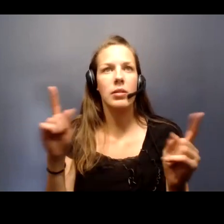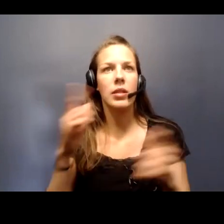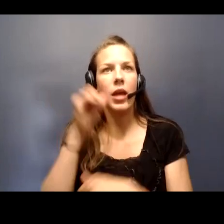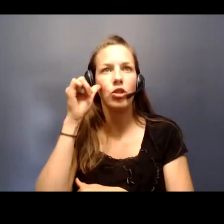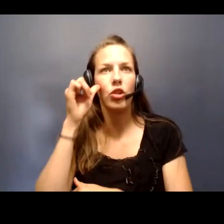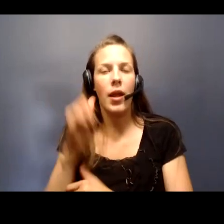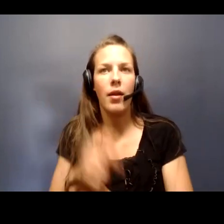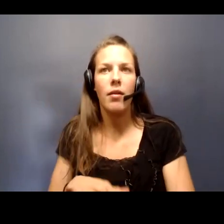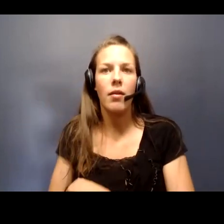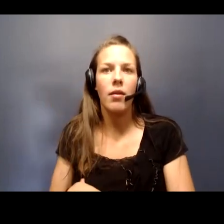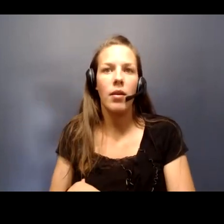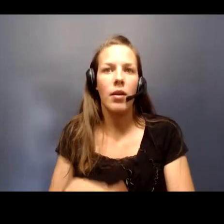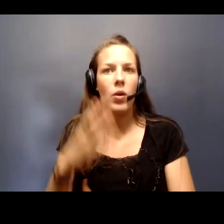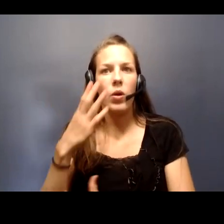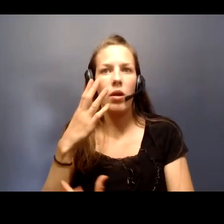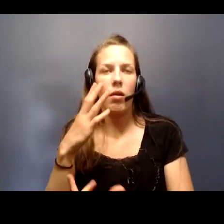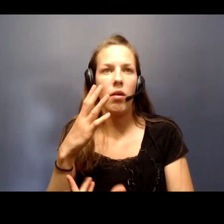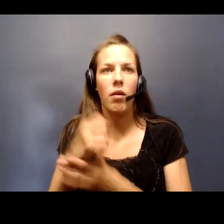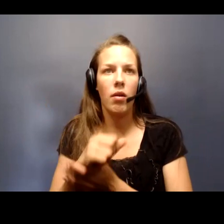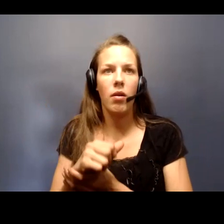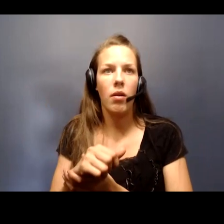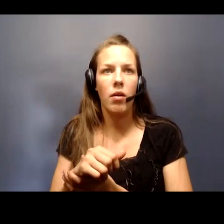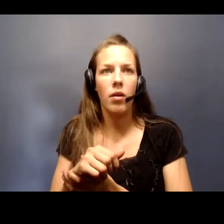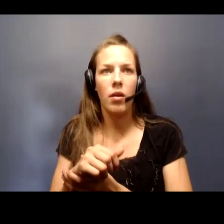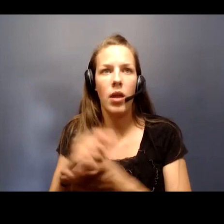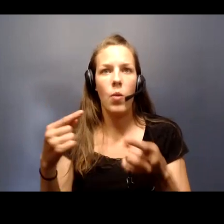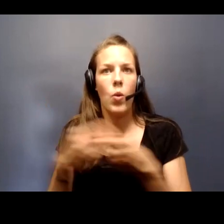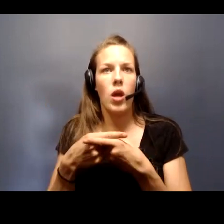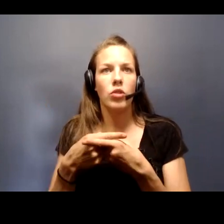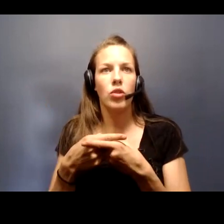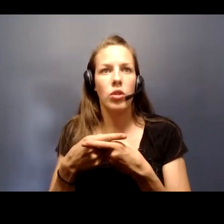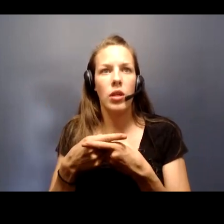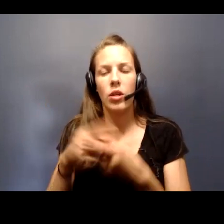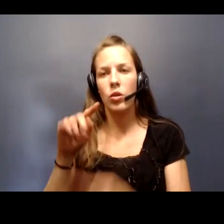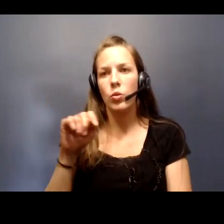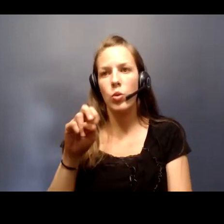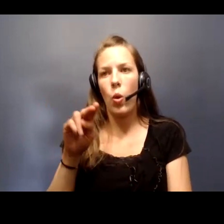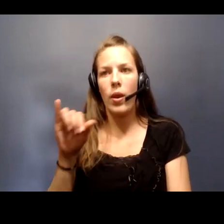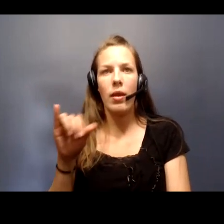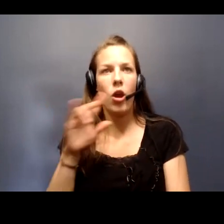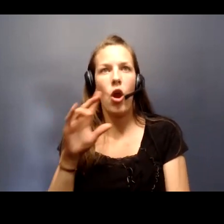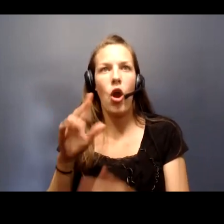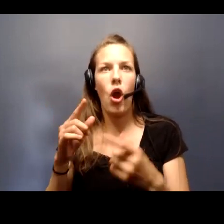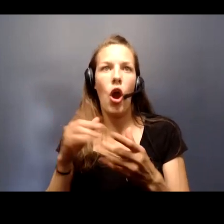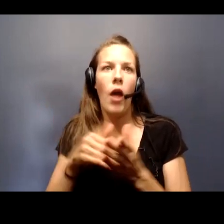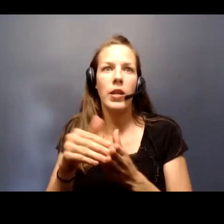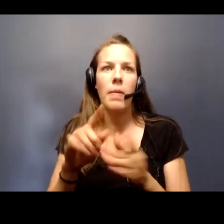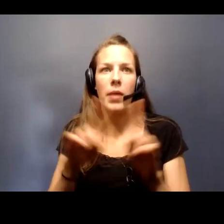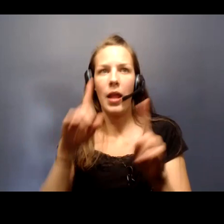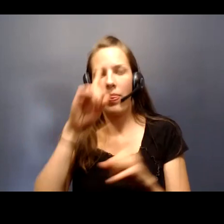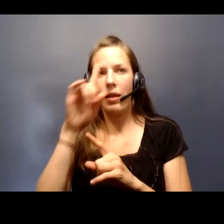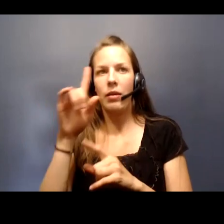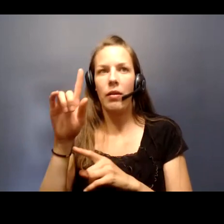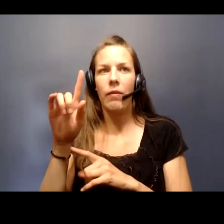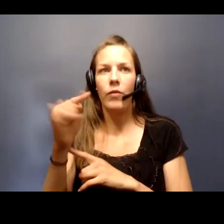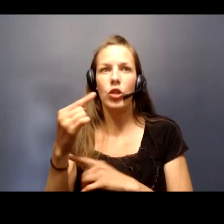and I won't contradict Tony very often, but I think first quarter of next year